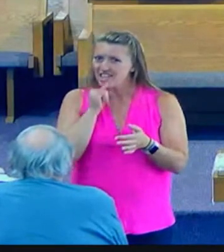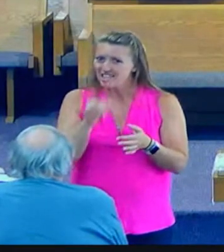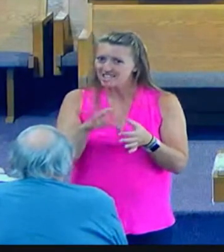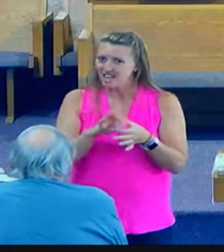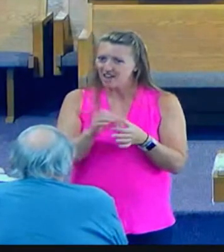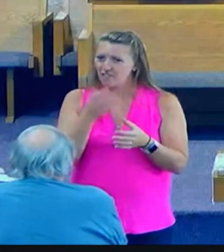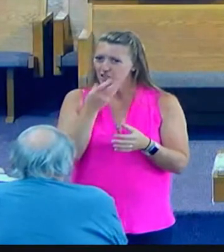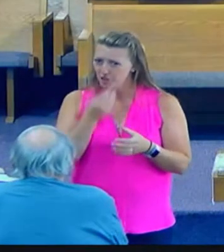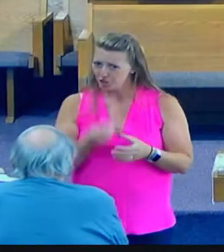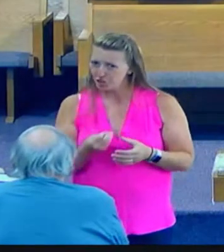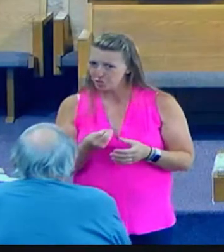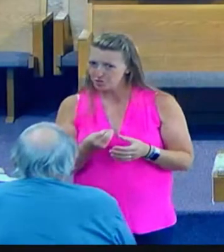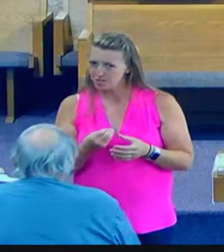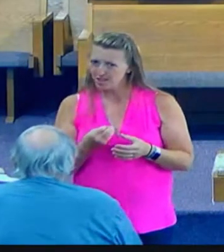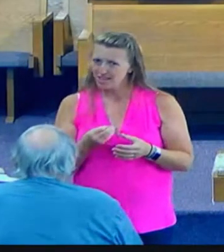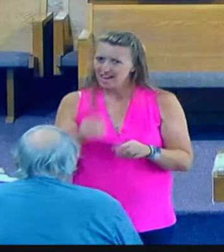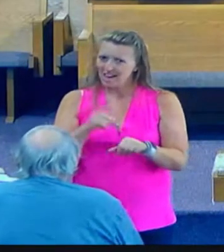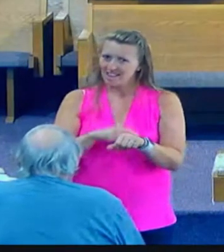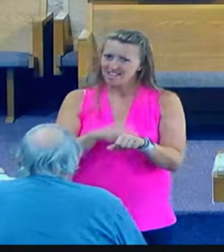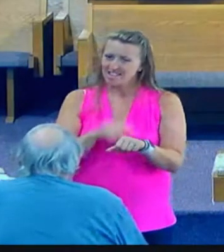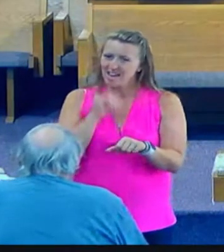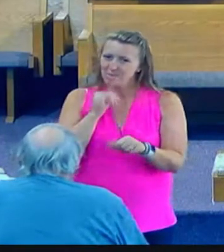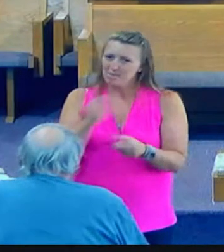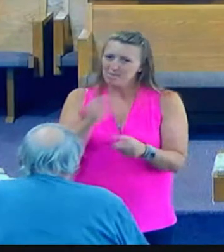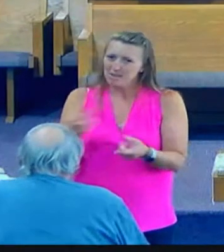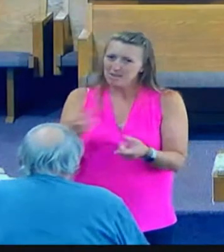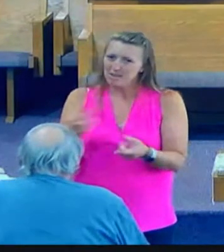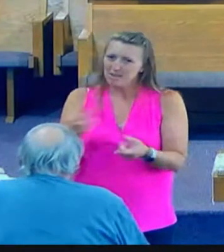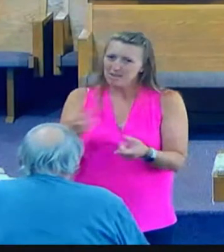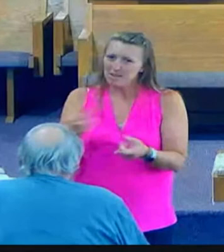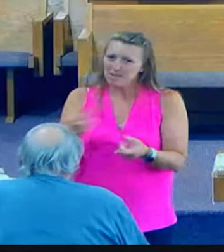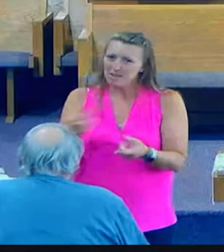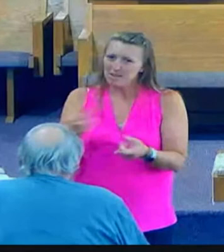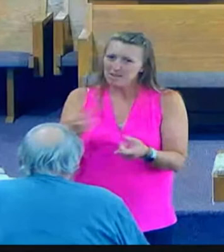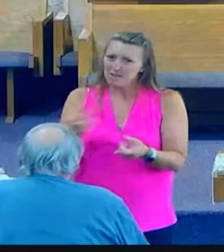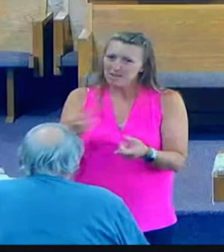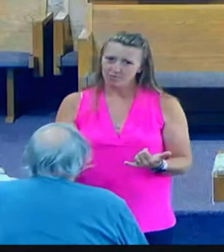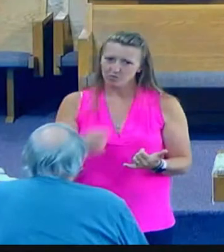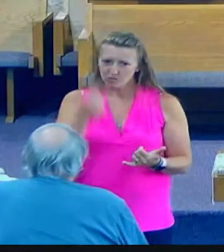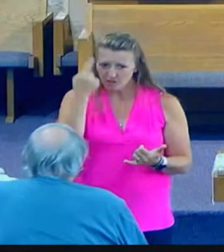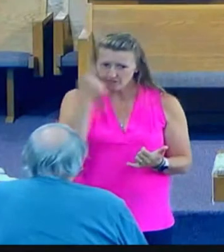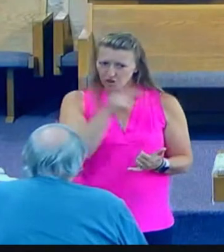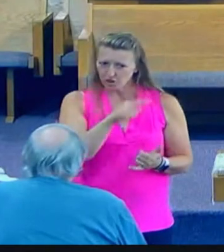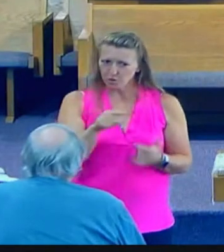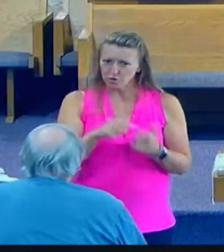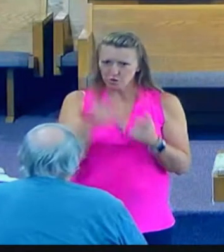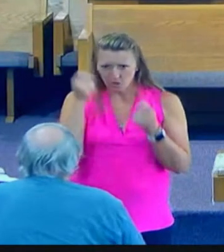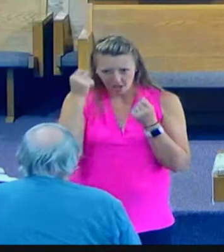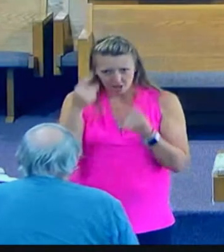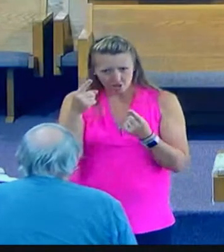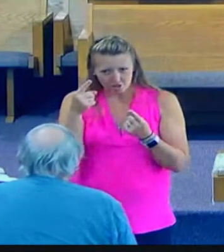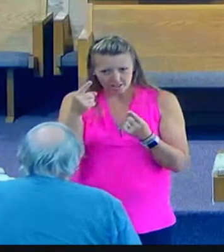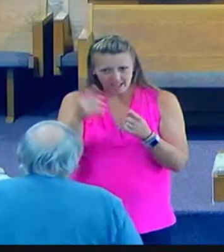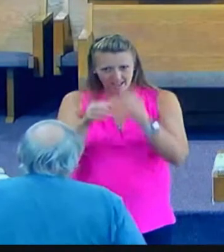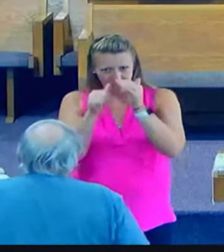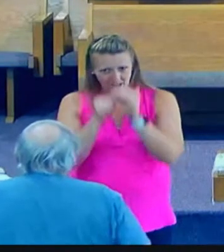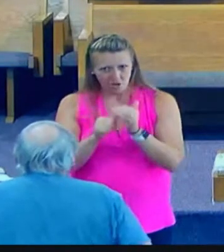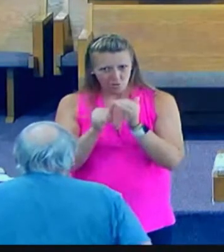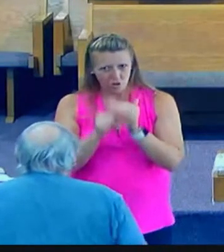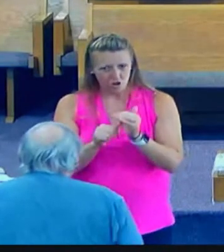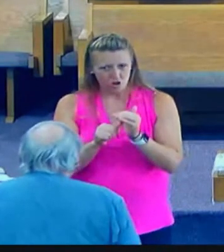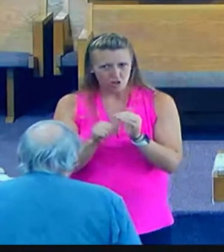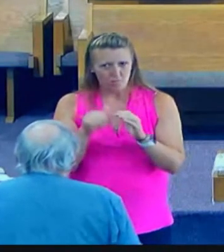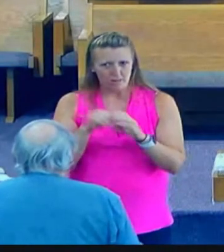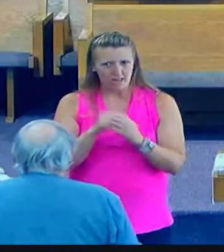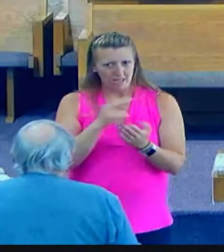is coming, and now is, when the true worshippers will worship the father in spirit and in truth. This is what Jesus was explaining